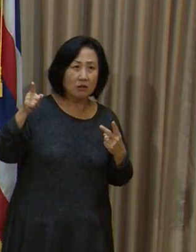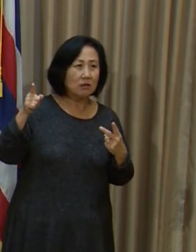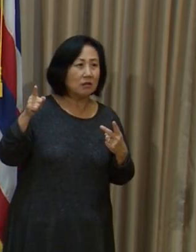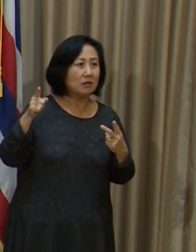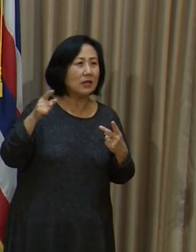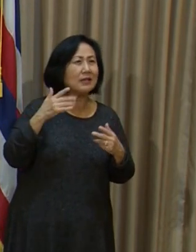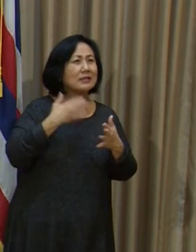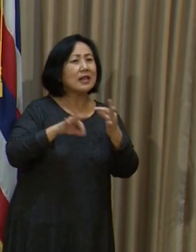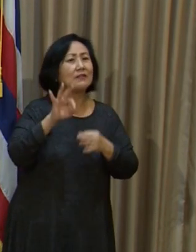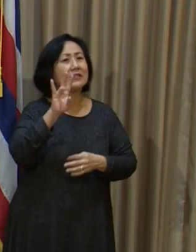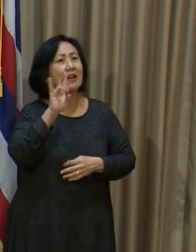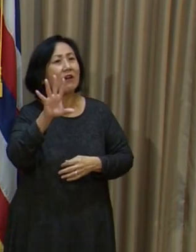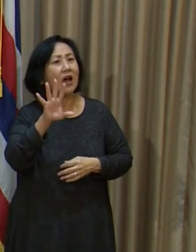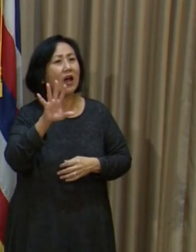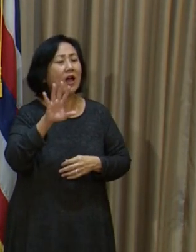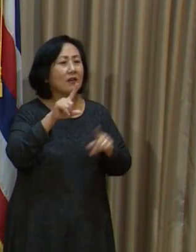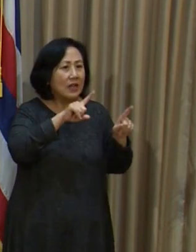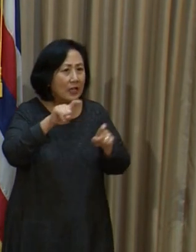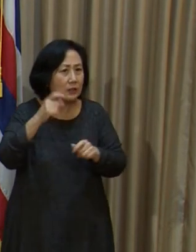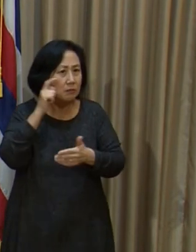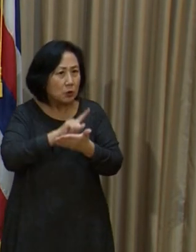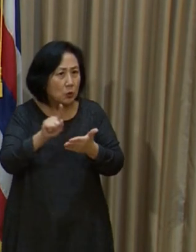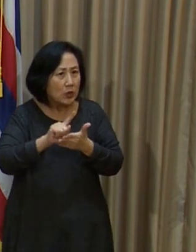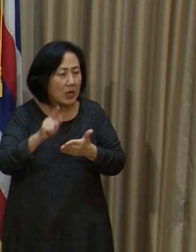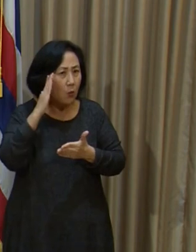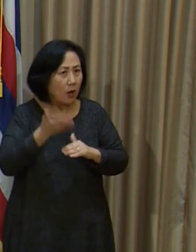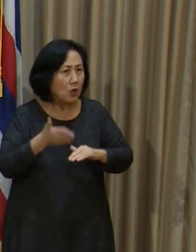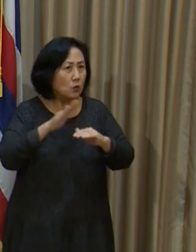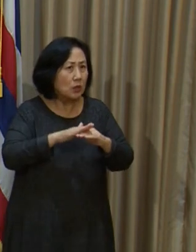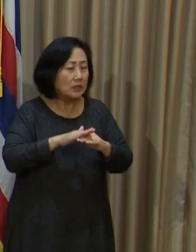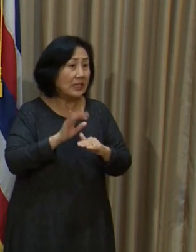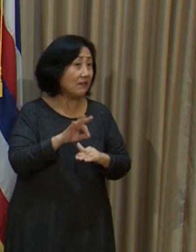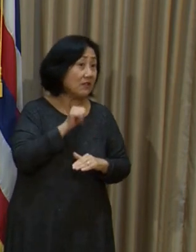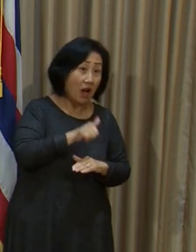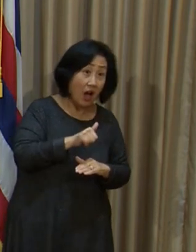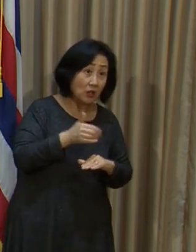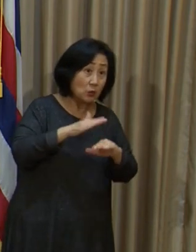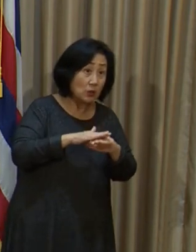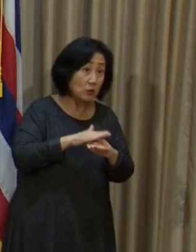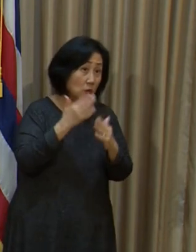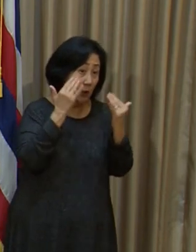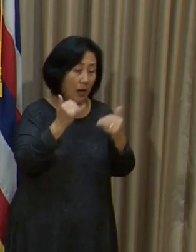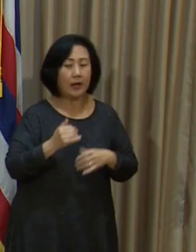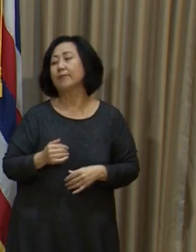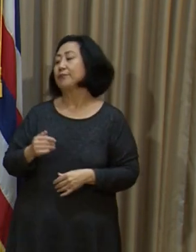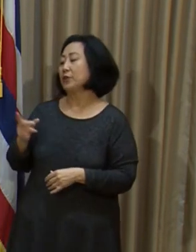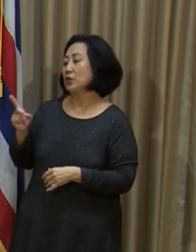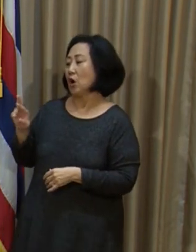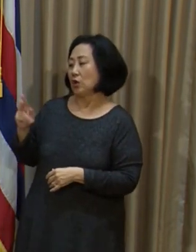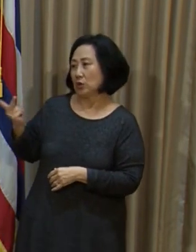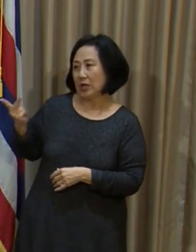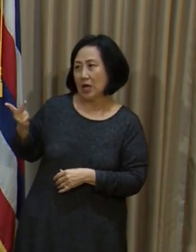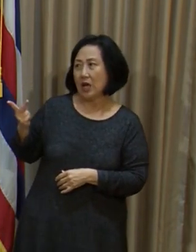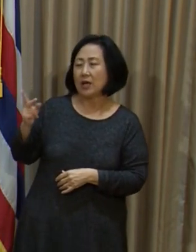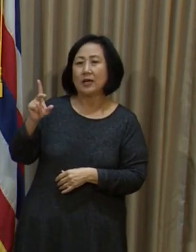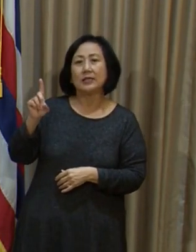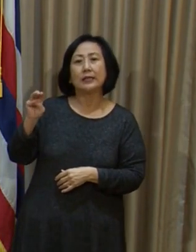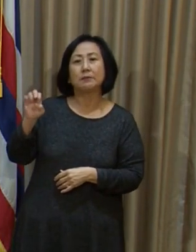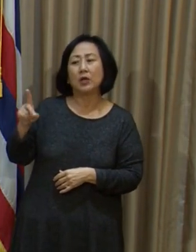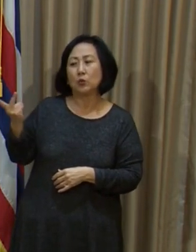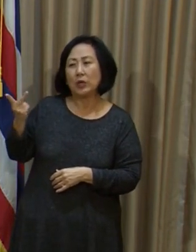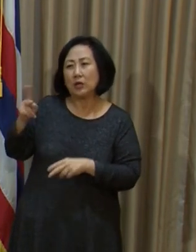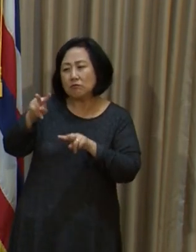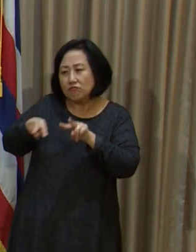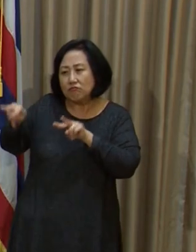specimens per week? And if not at this time, why? Dr. Desmond and I are reviewing the surveillance